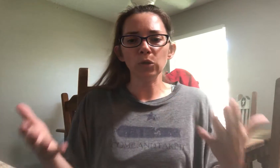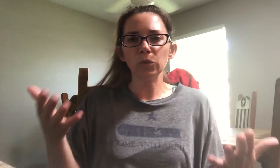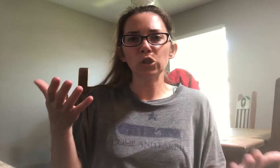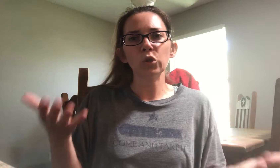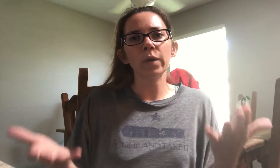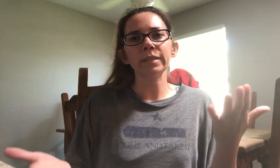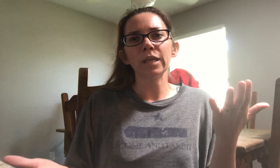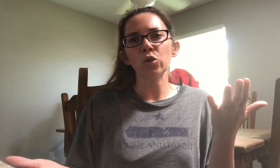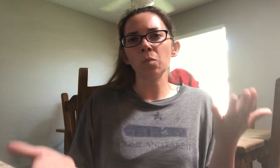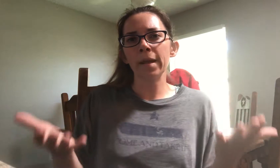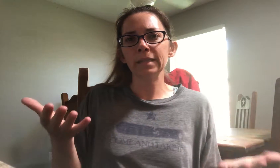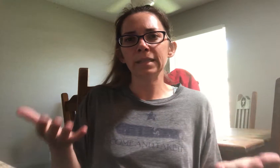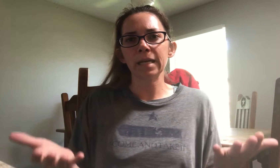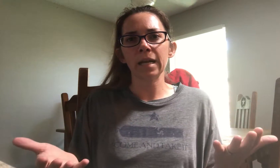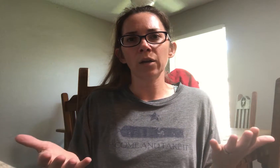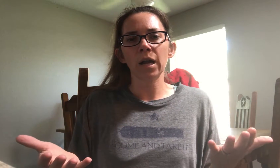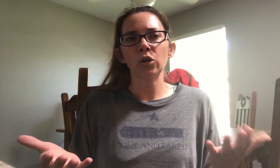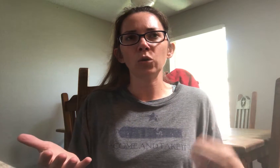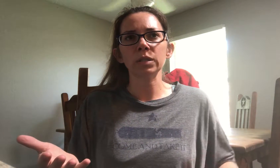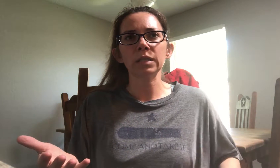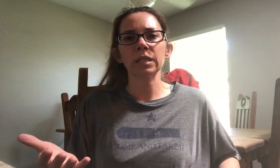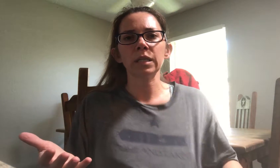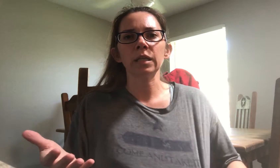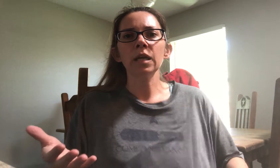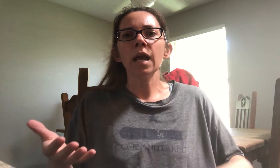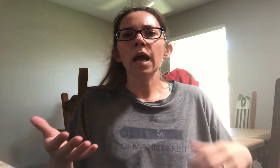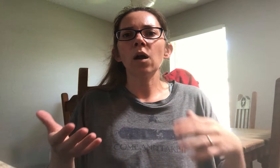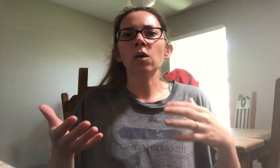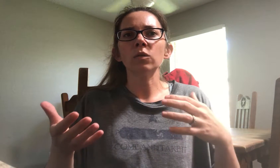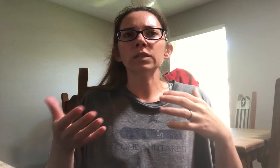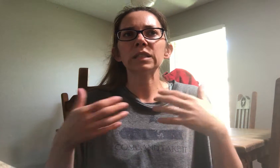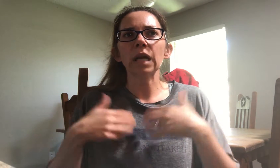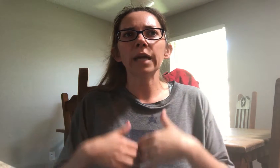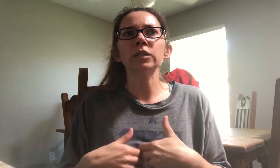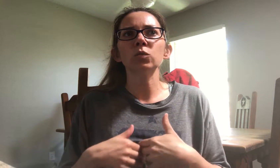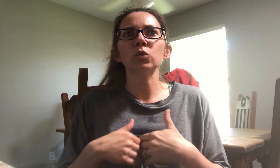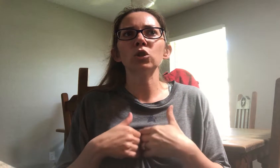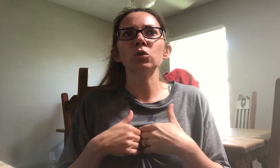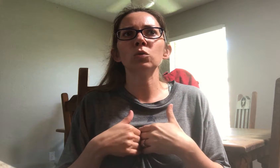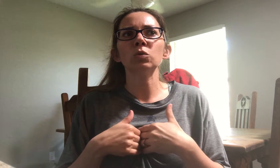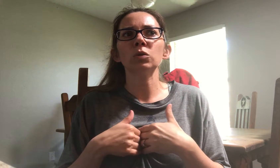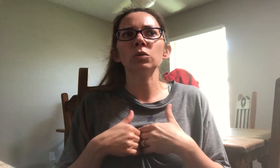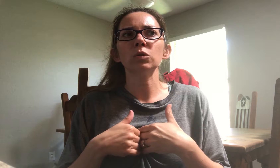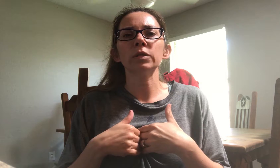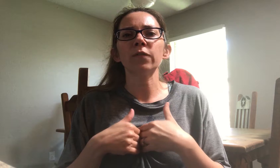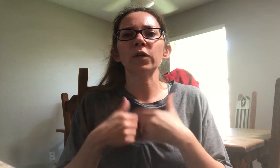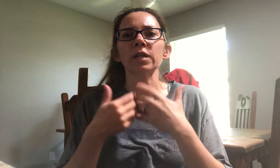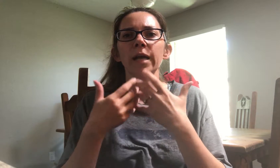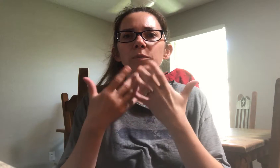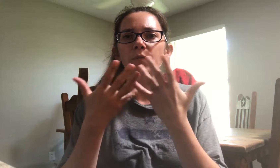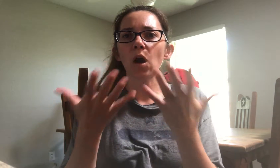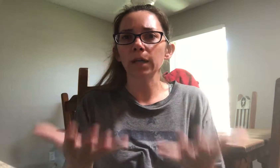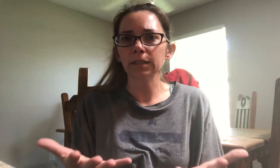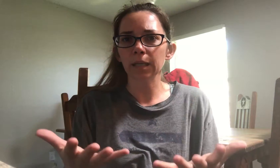those are two ways that you may see it on how you can see how signs will use different types of concepts.